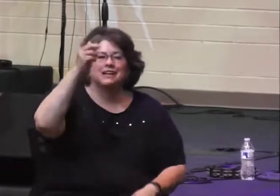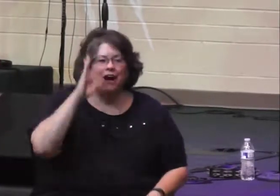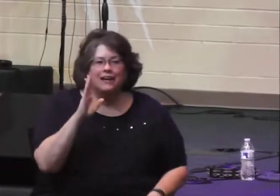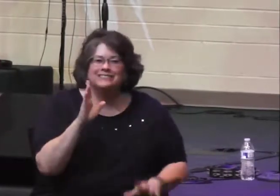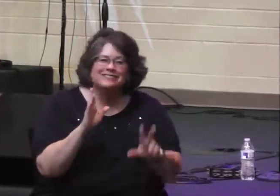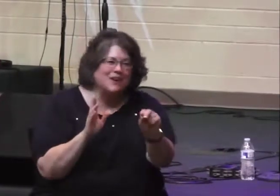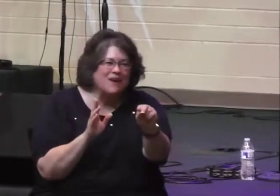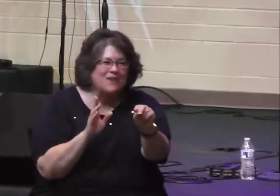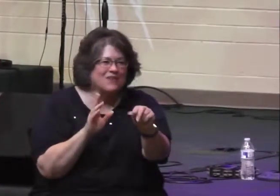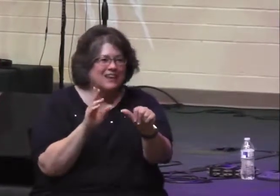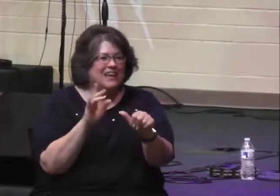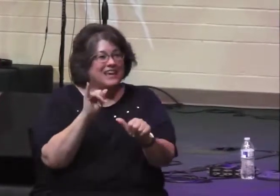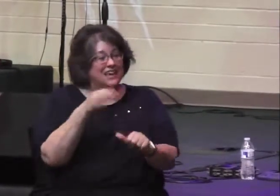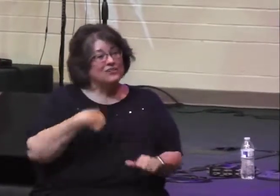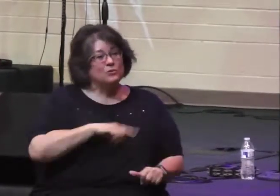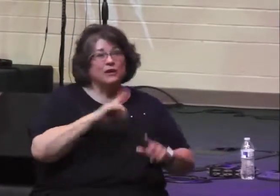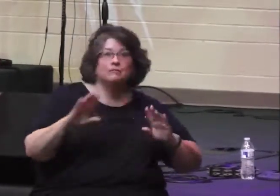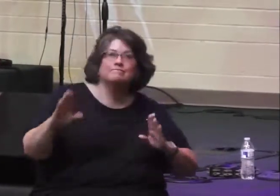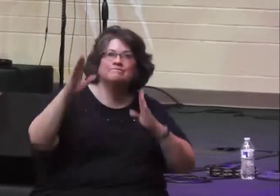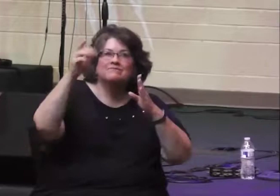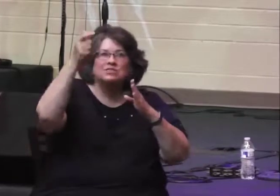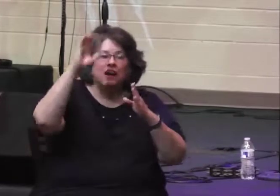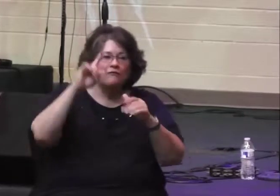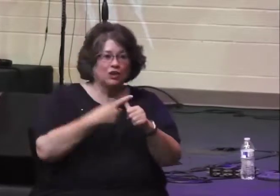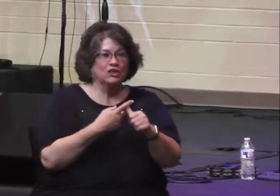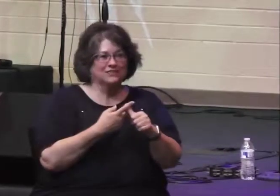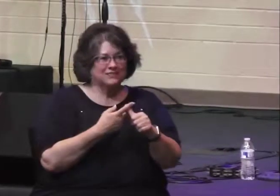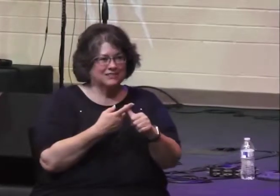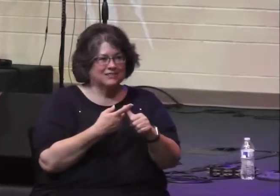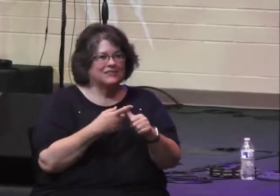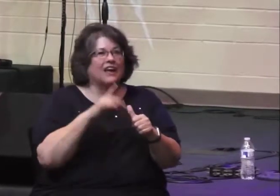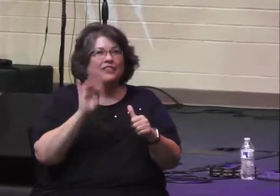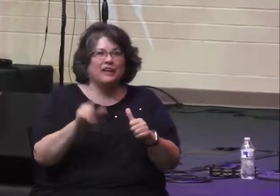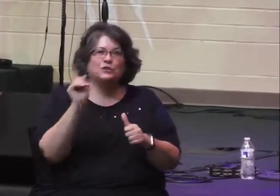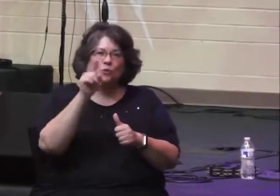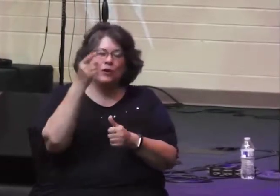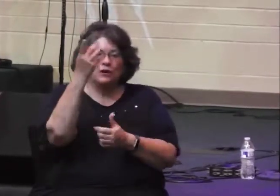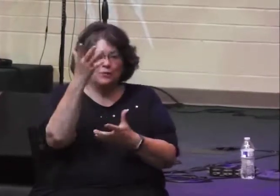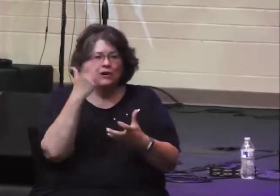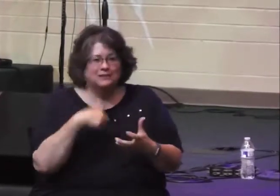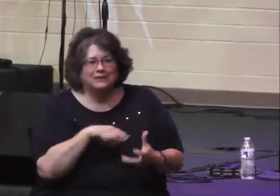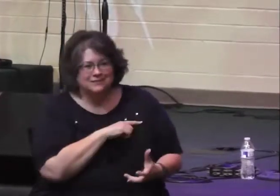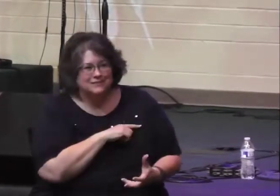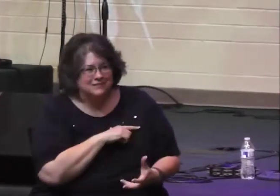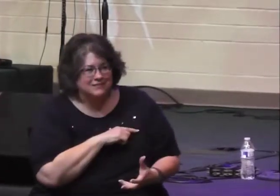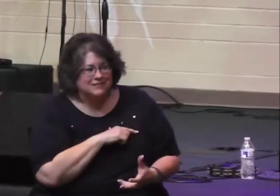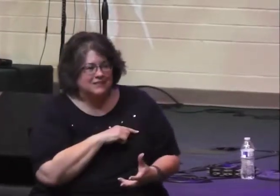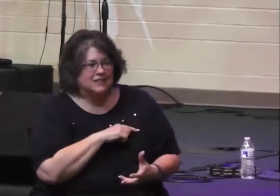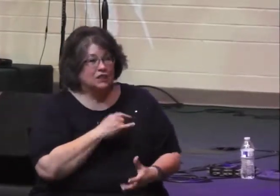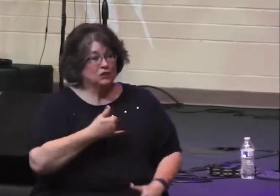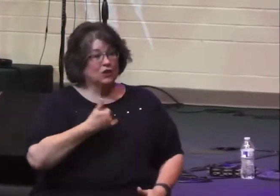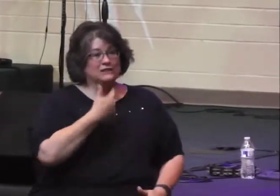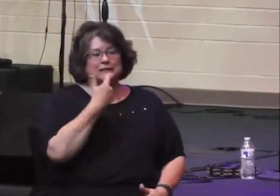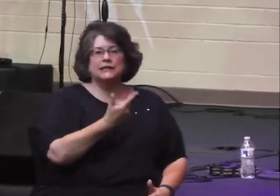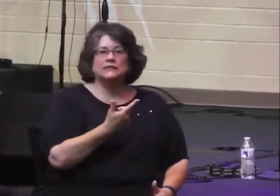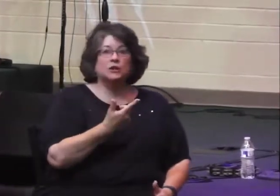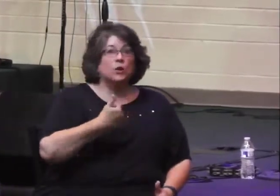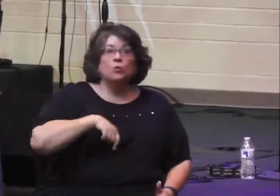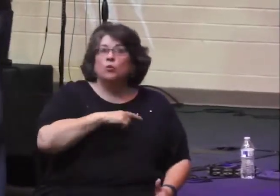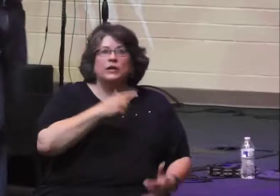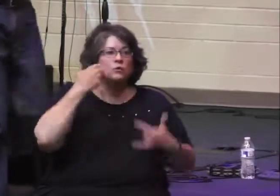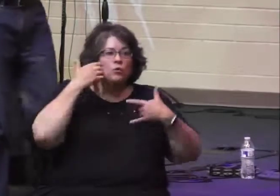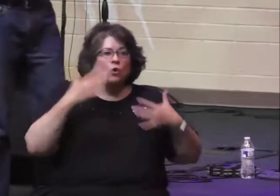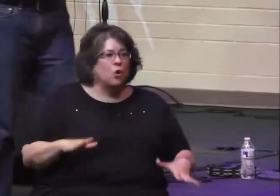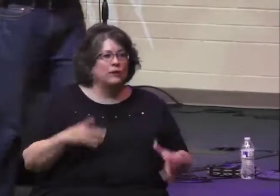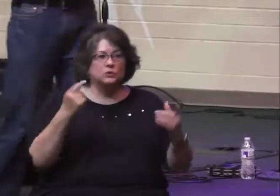place where God wants us to be. And look at what he says. He says, we don't know what to do, but our eyes are on you.